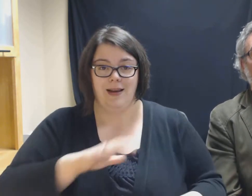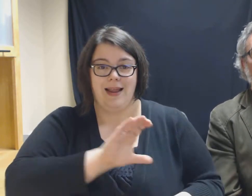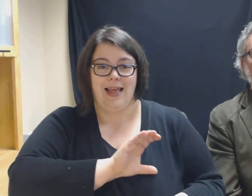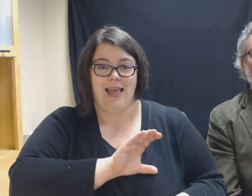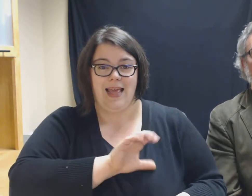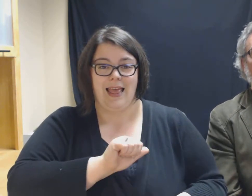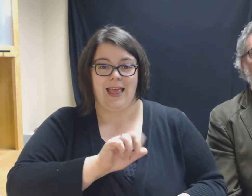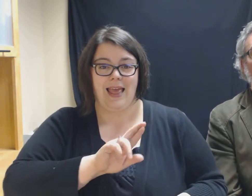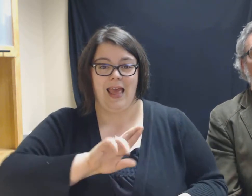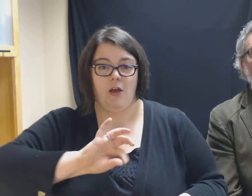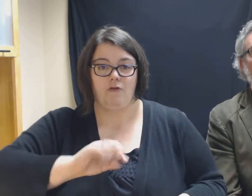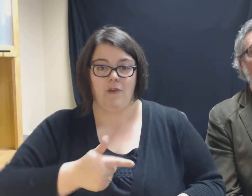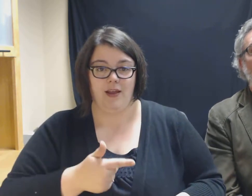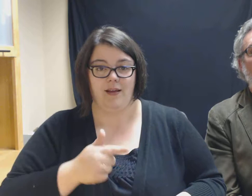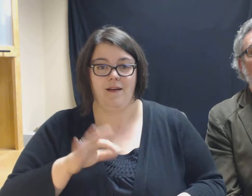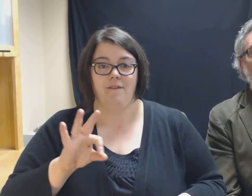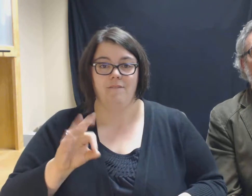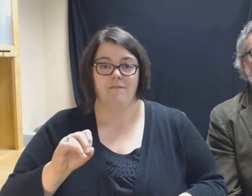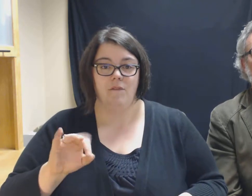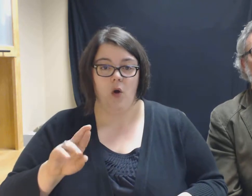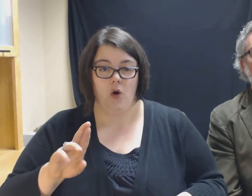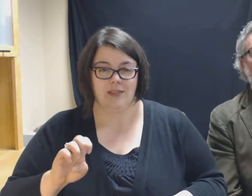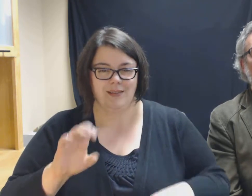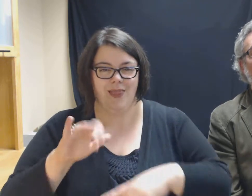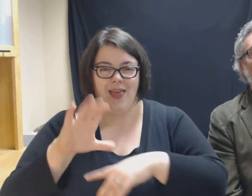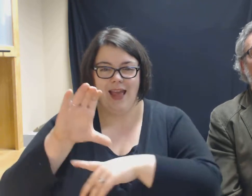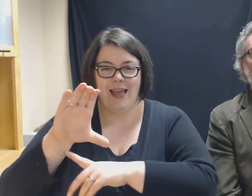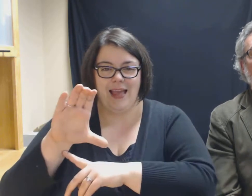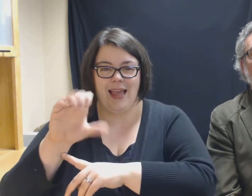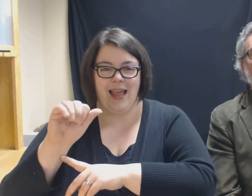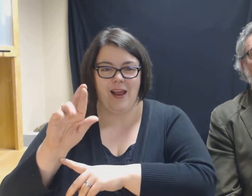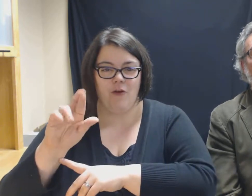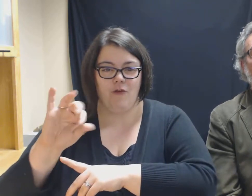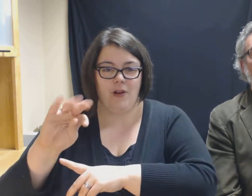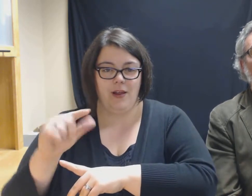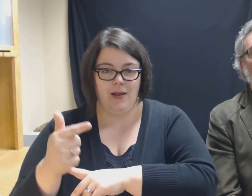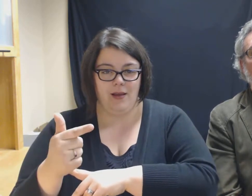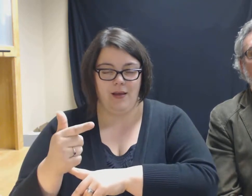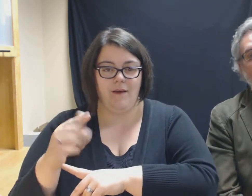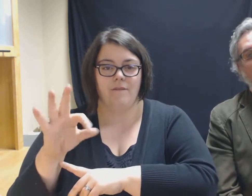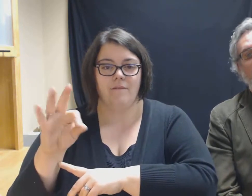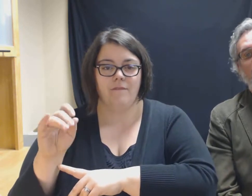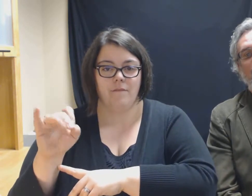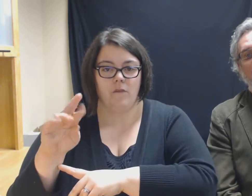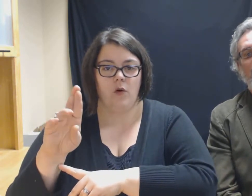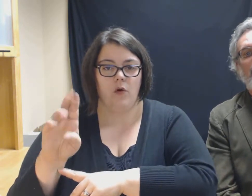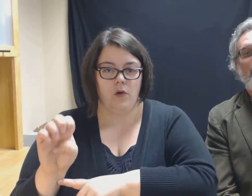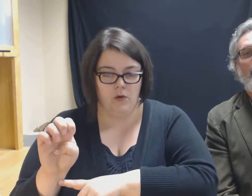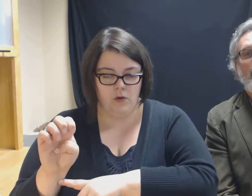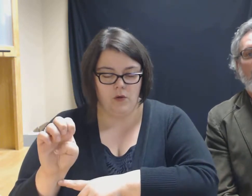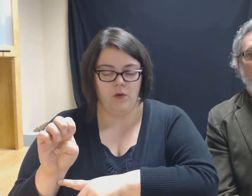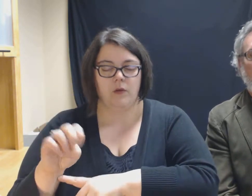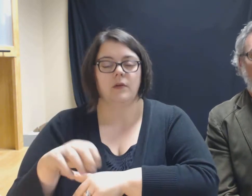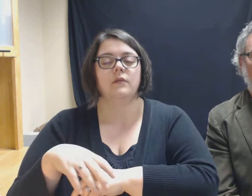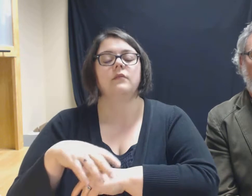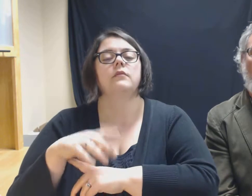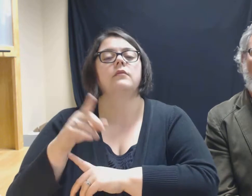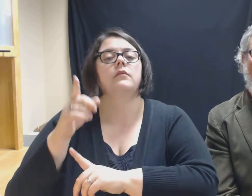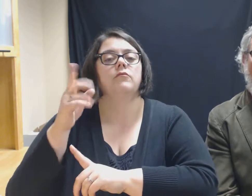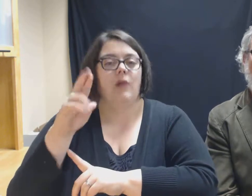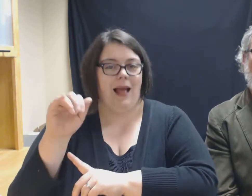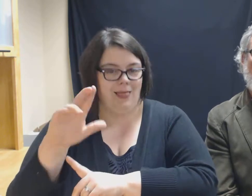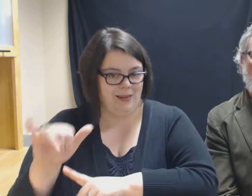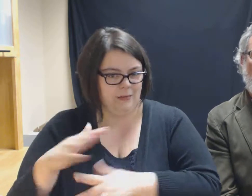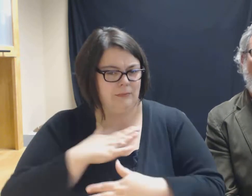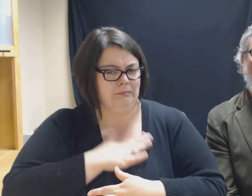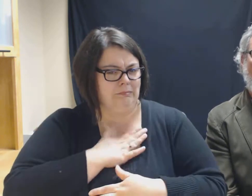The other event this week that I want to let you know about is the Diversity Advisory Council is holding an